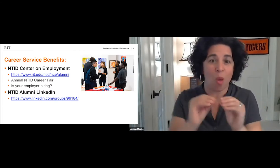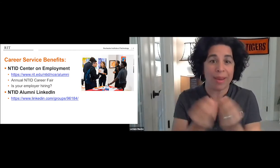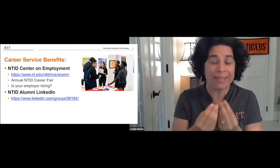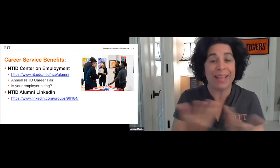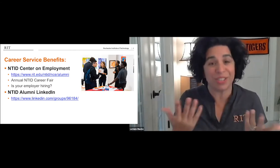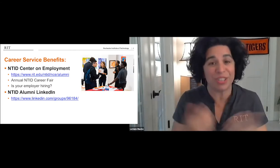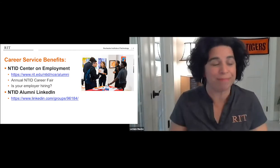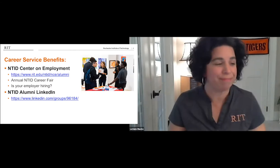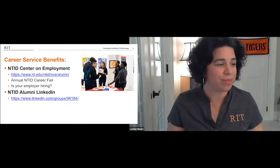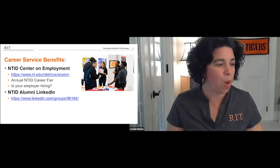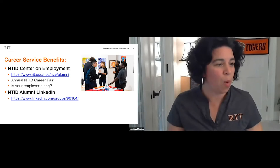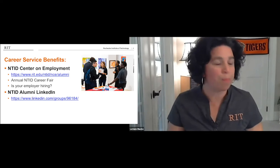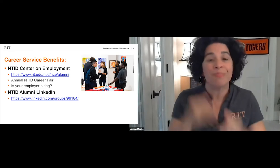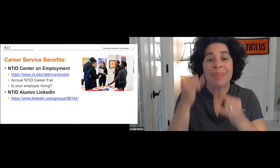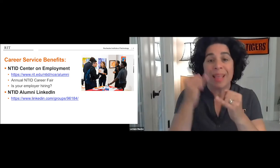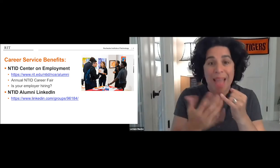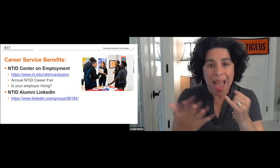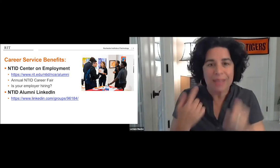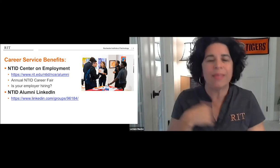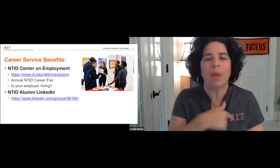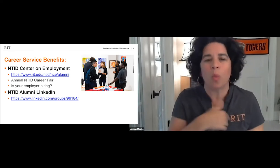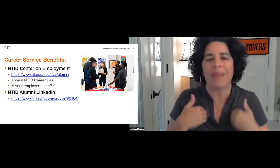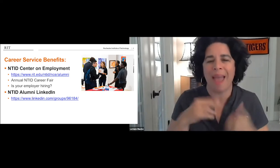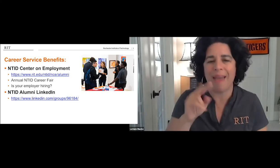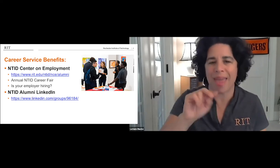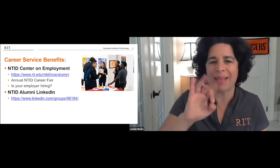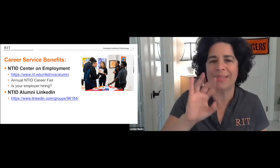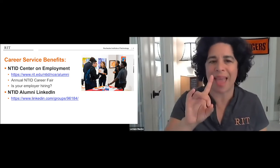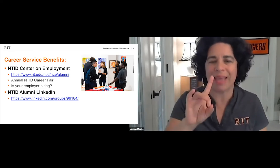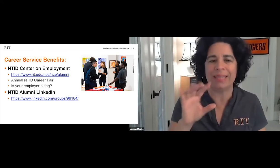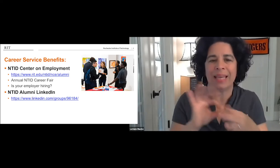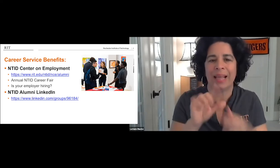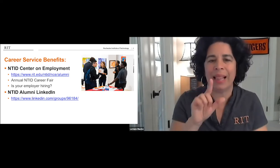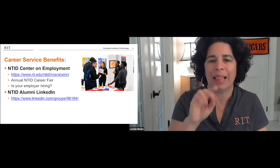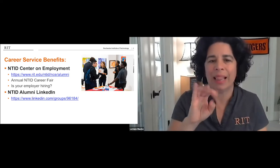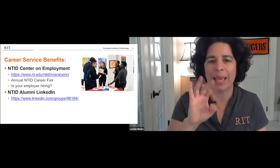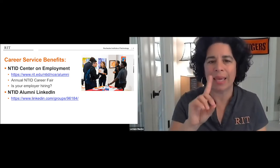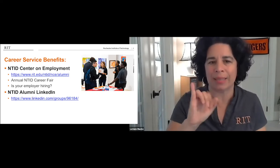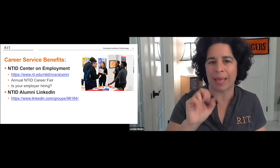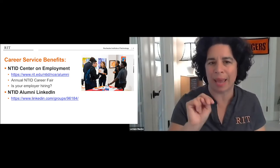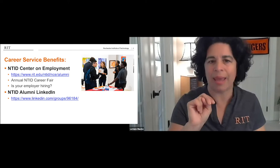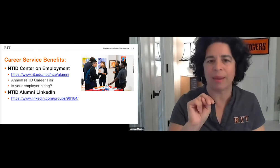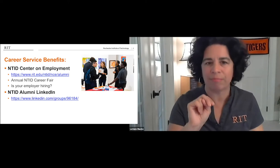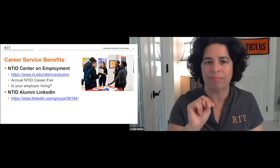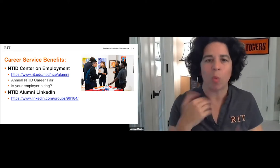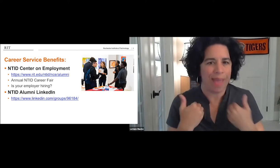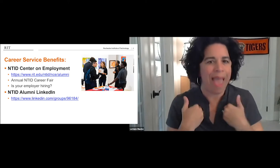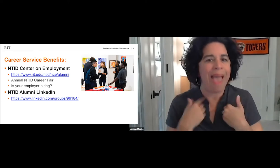deaf co-worker into your organization. The last thing I want to mention is we do have an NTID alumni